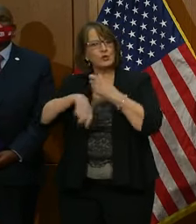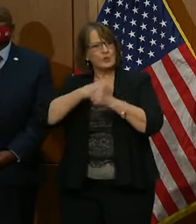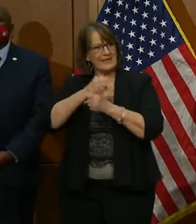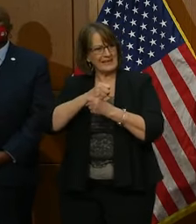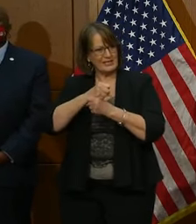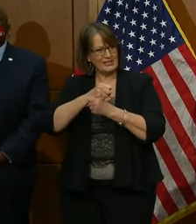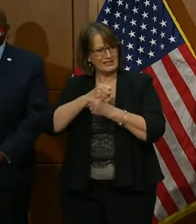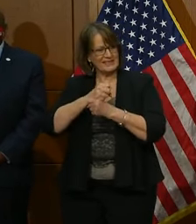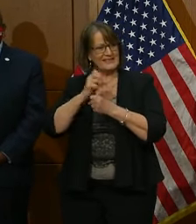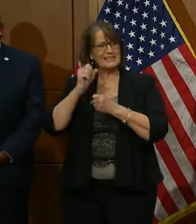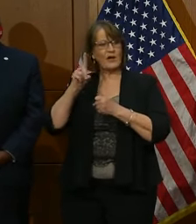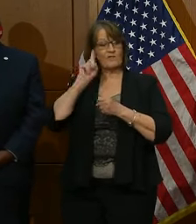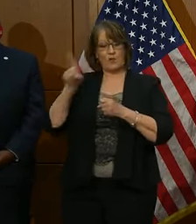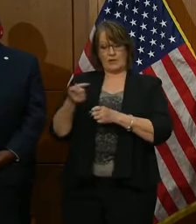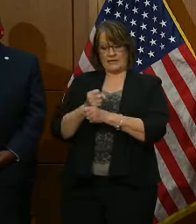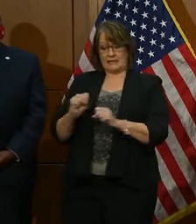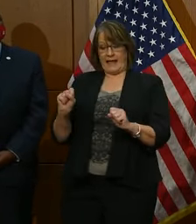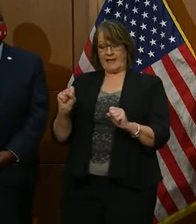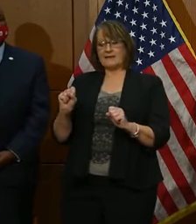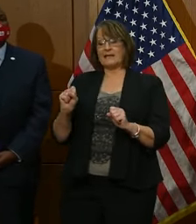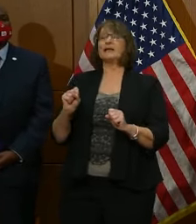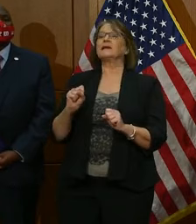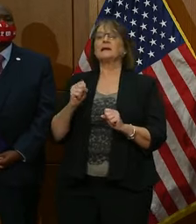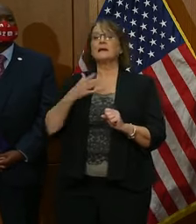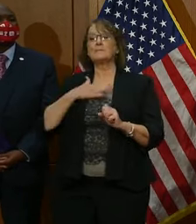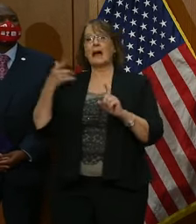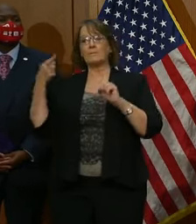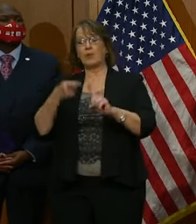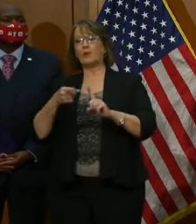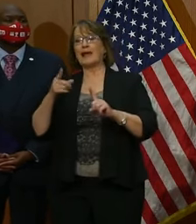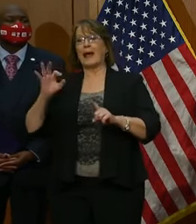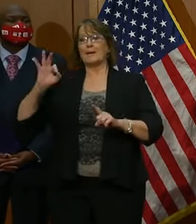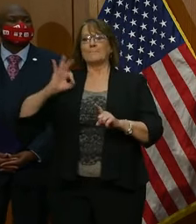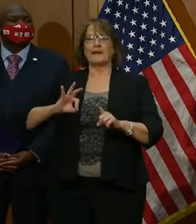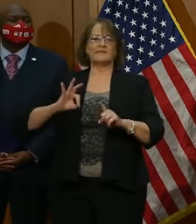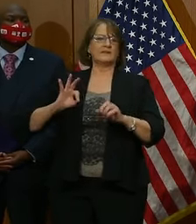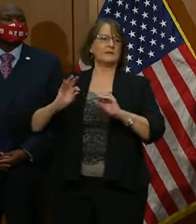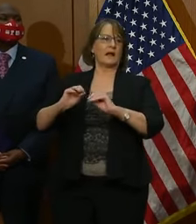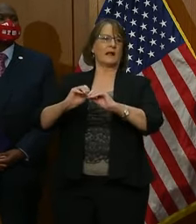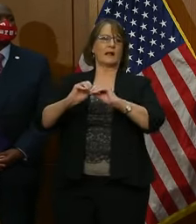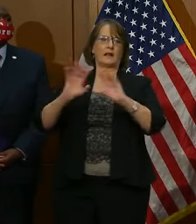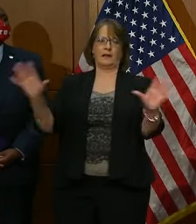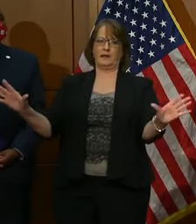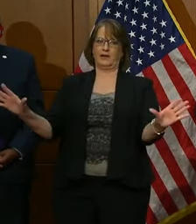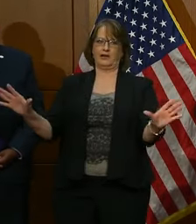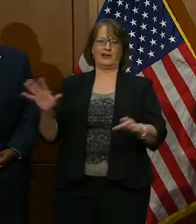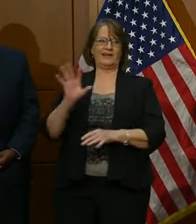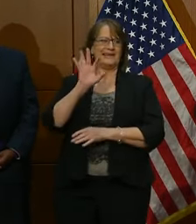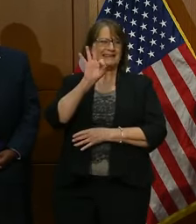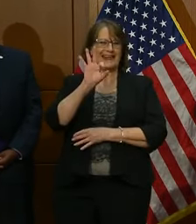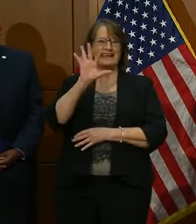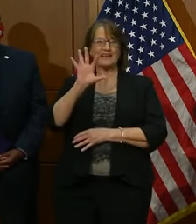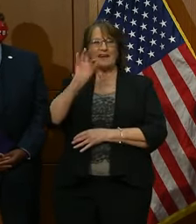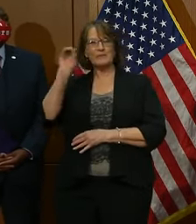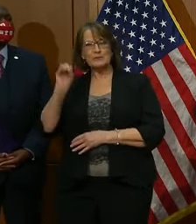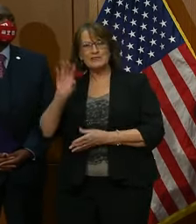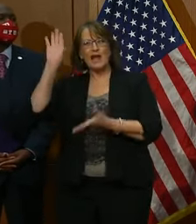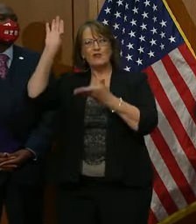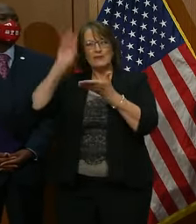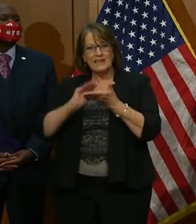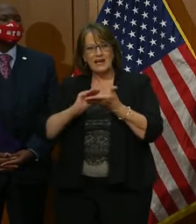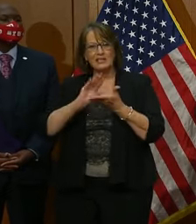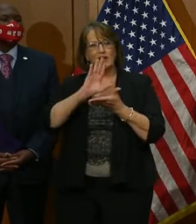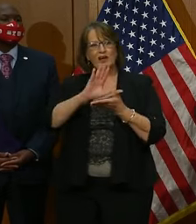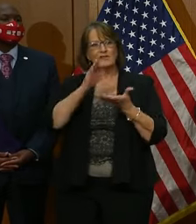safety, the takeaway is the benefits are exceedingly clear. A 95% reduction in your chances